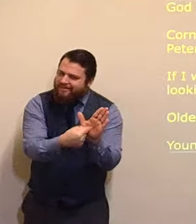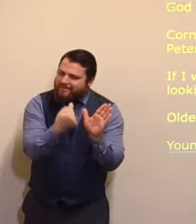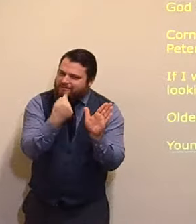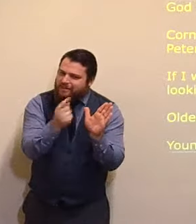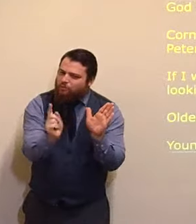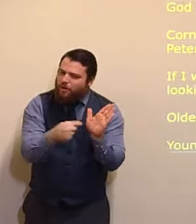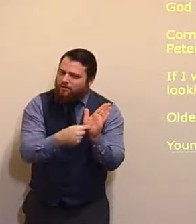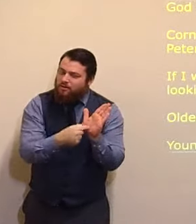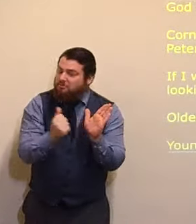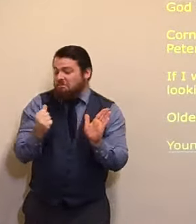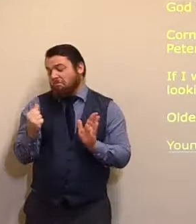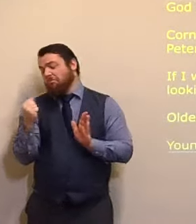it is always today.